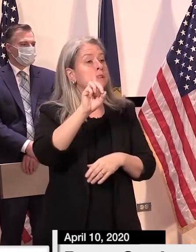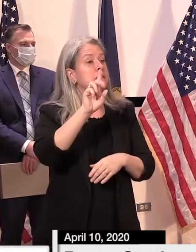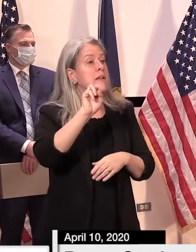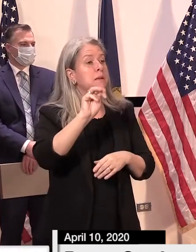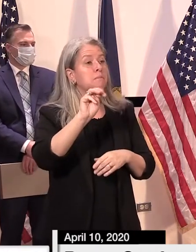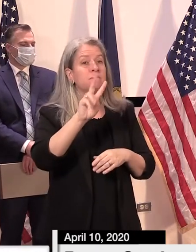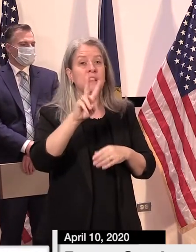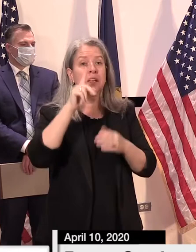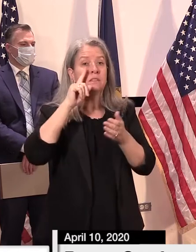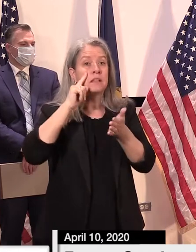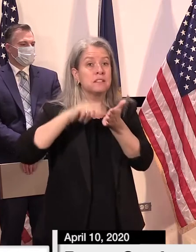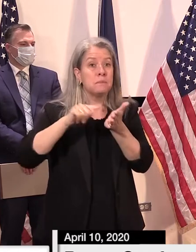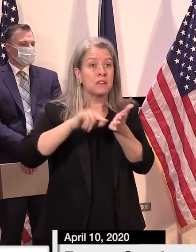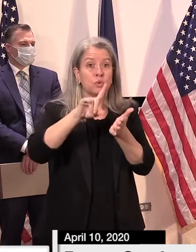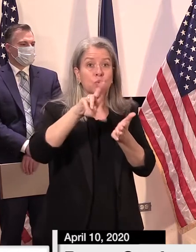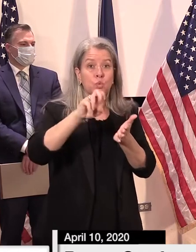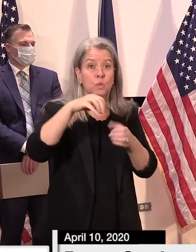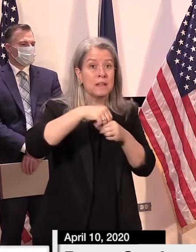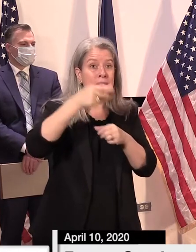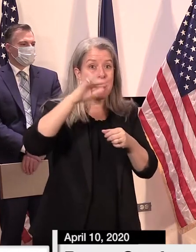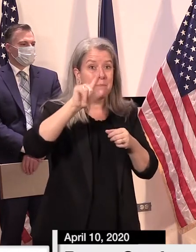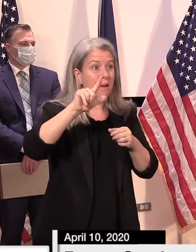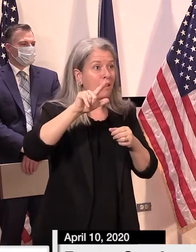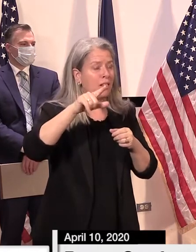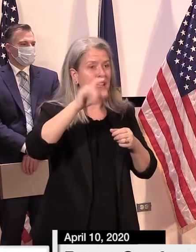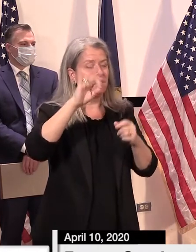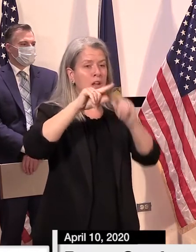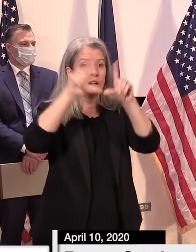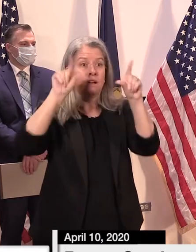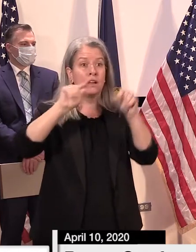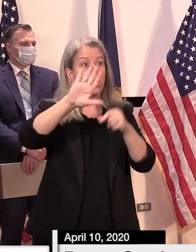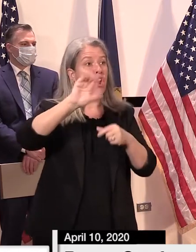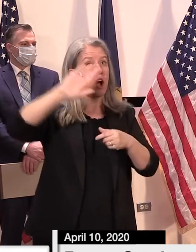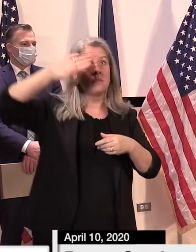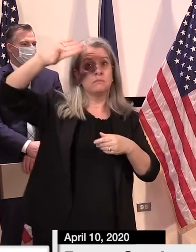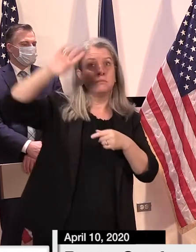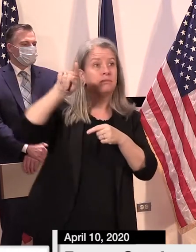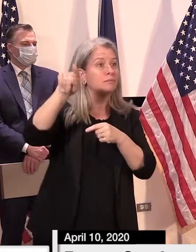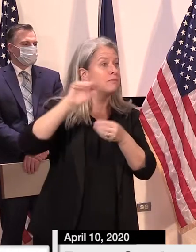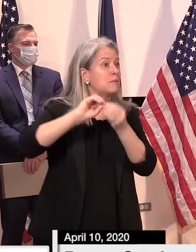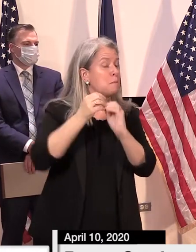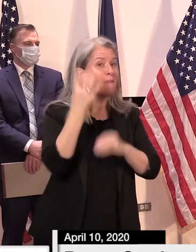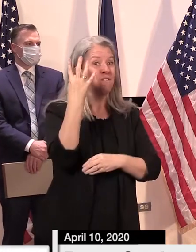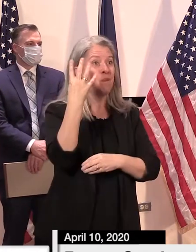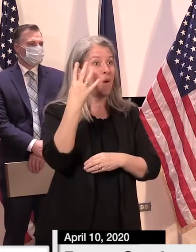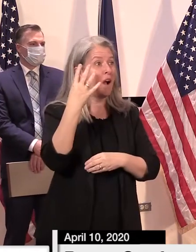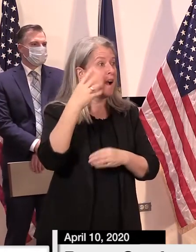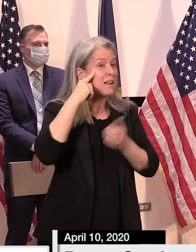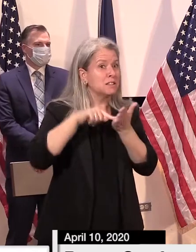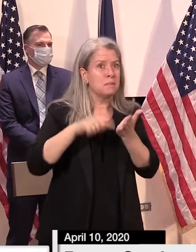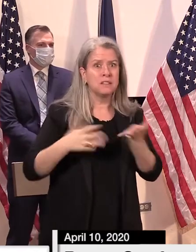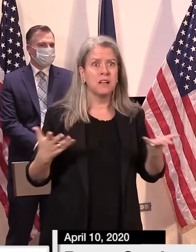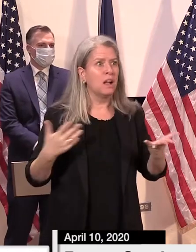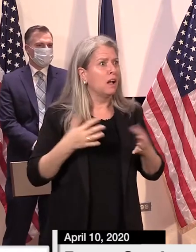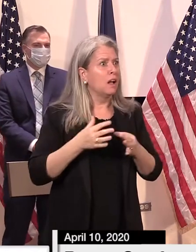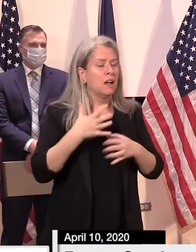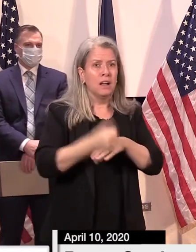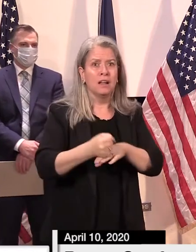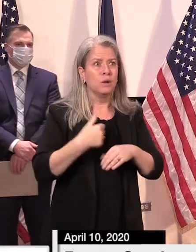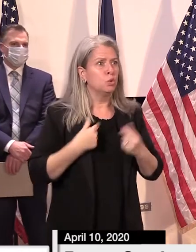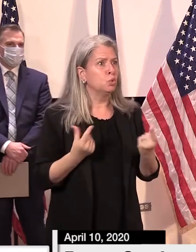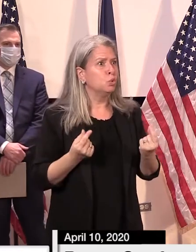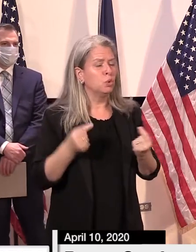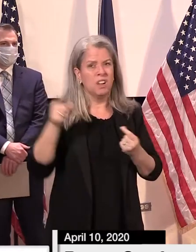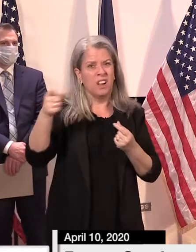inspections due in April by 60 days. Many have called with concerns about their inspections running out